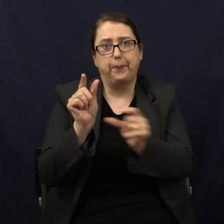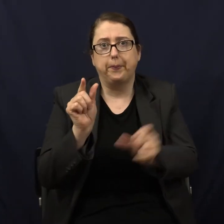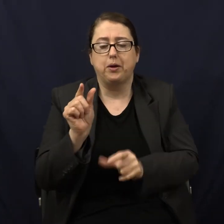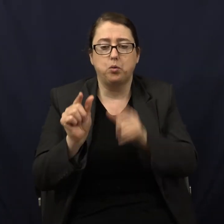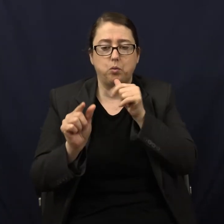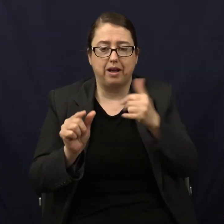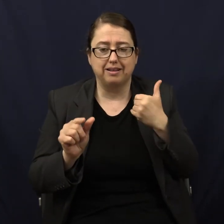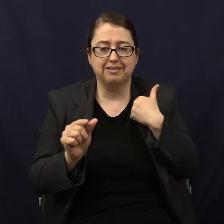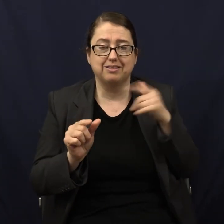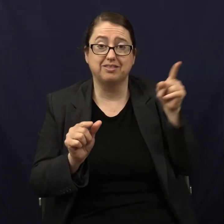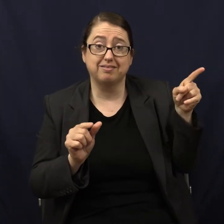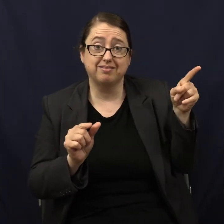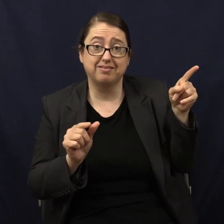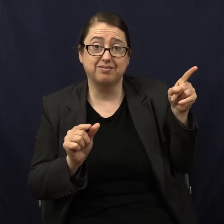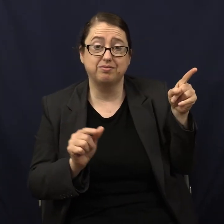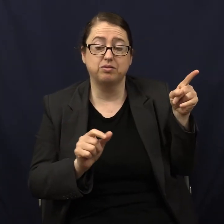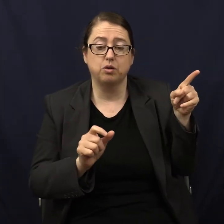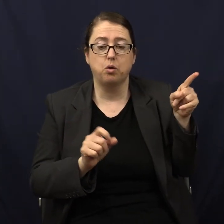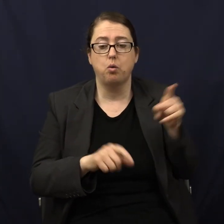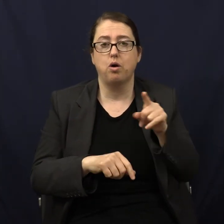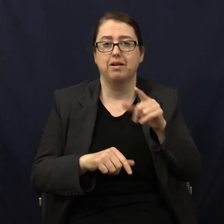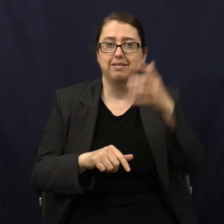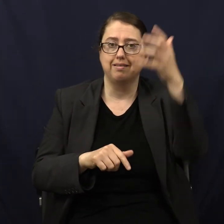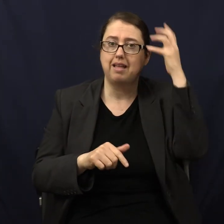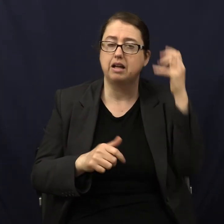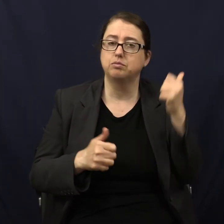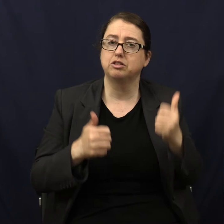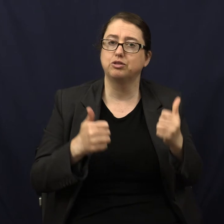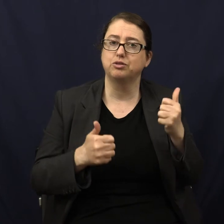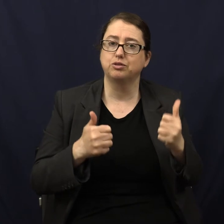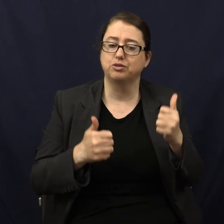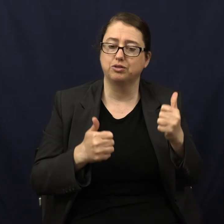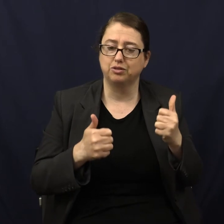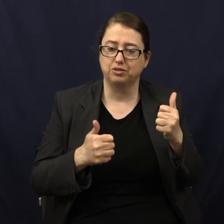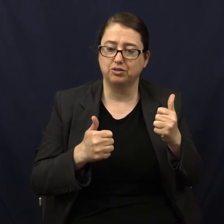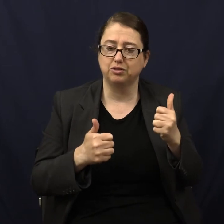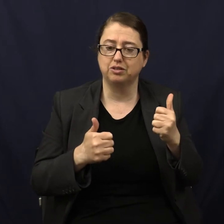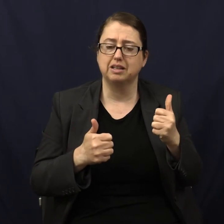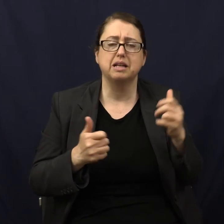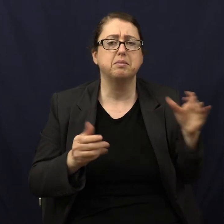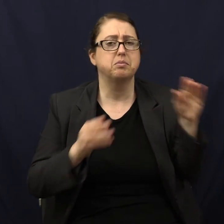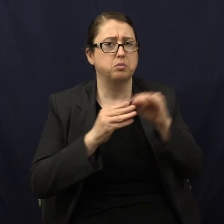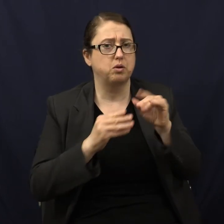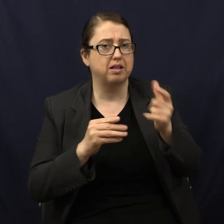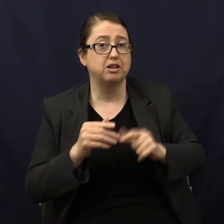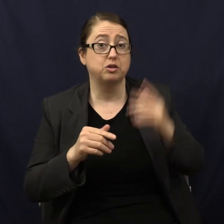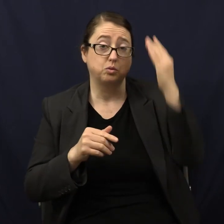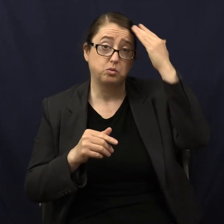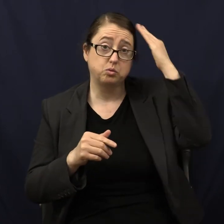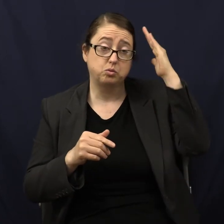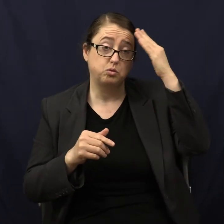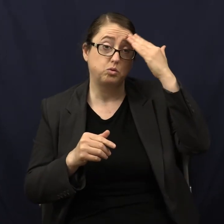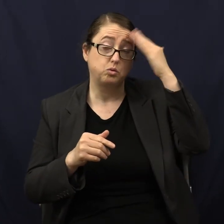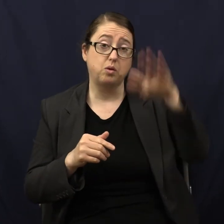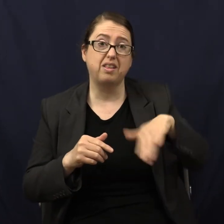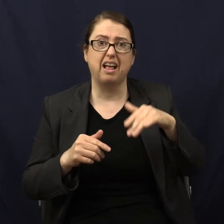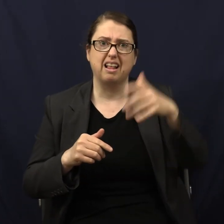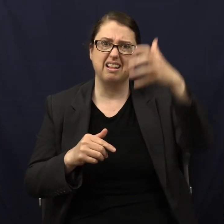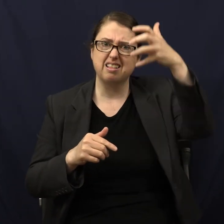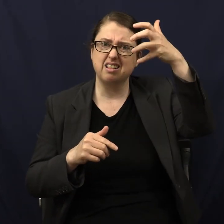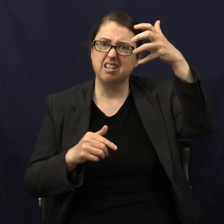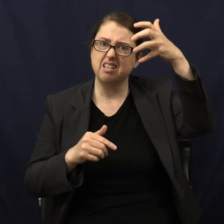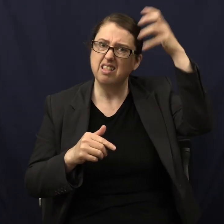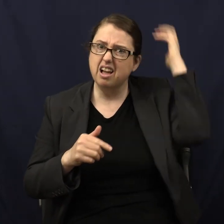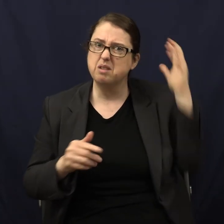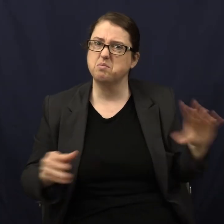This guy or Leo the lion? How much longer? But did you know Leo's a lot bigger than you? I mean, he's